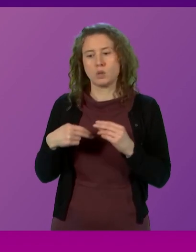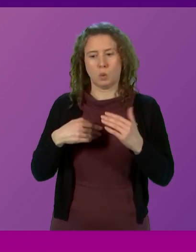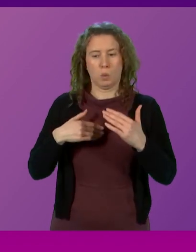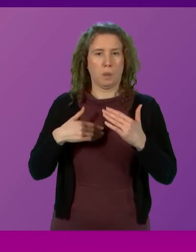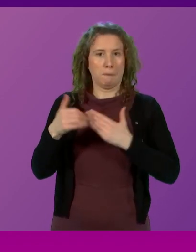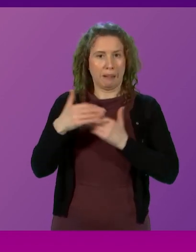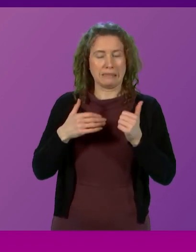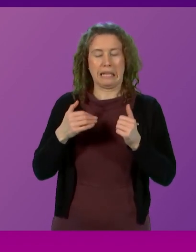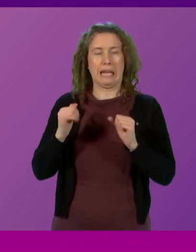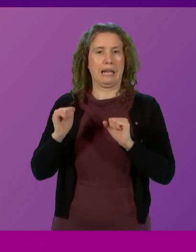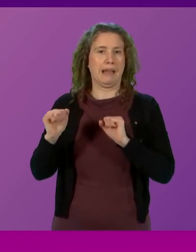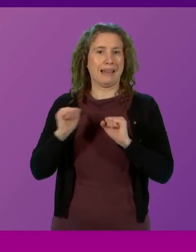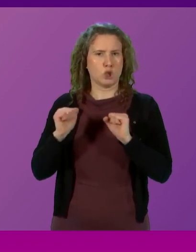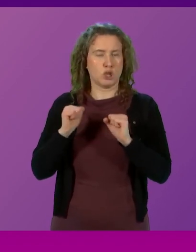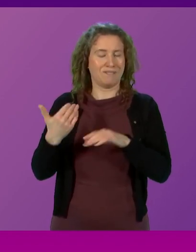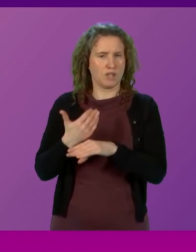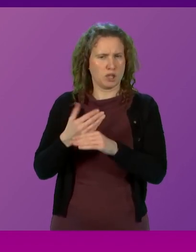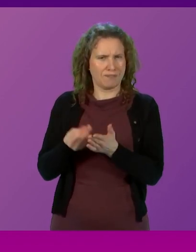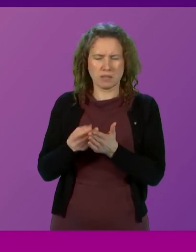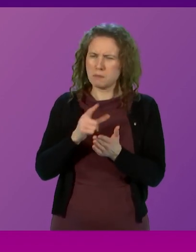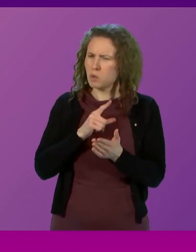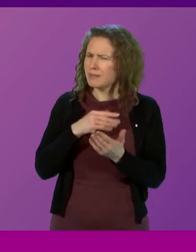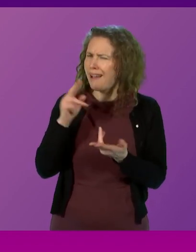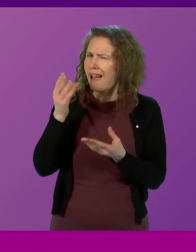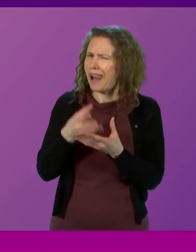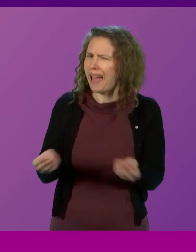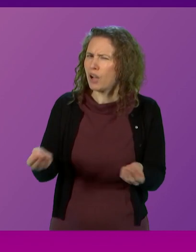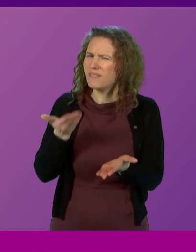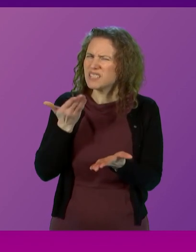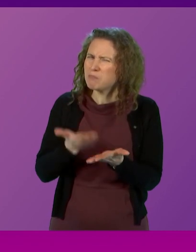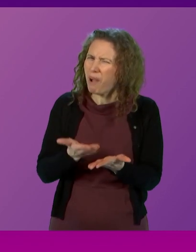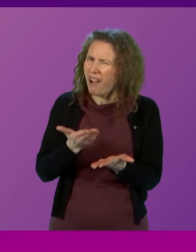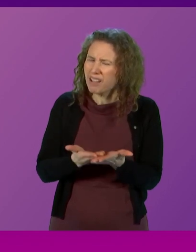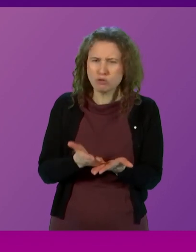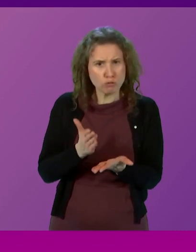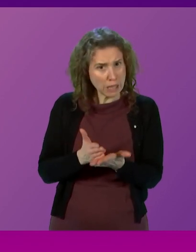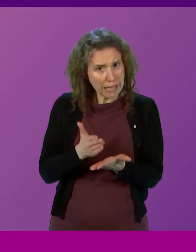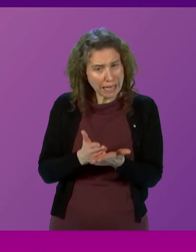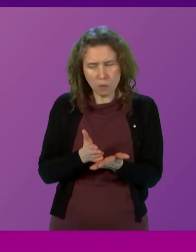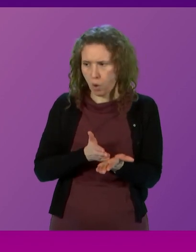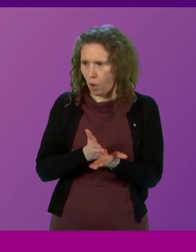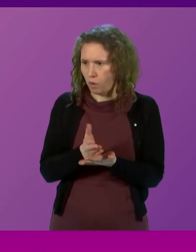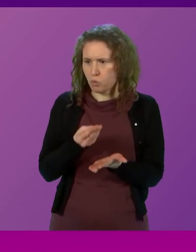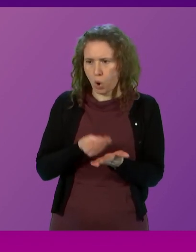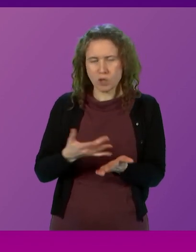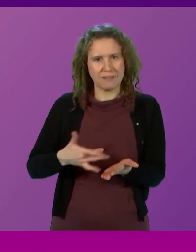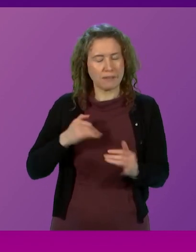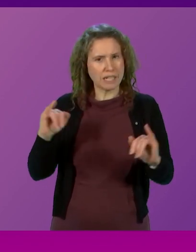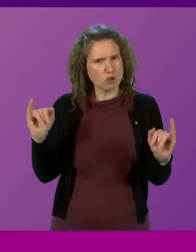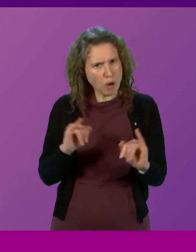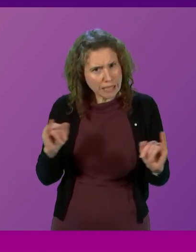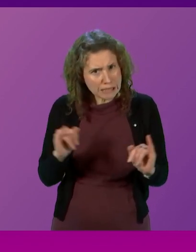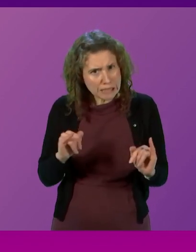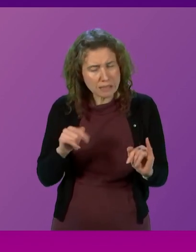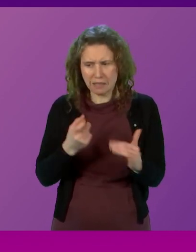efficiency funding apparently because there was a lack of demand. A lack of demand in the middle of a cost of living crisis caused